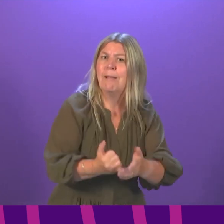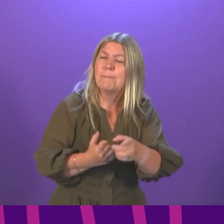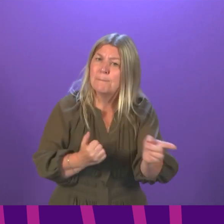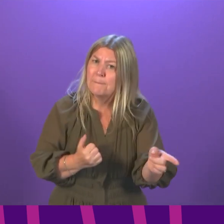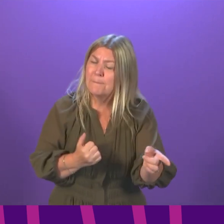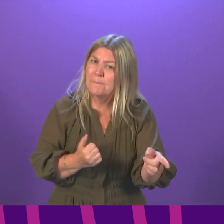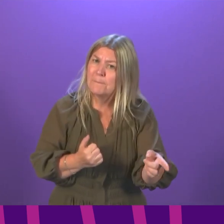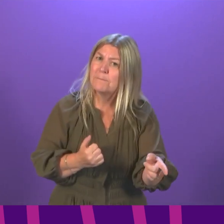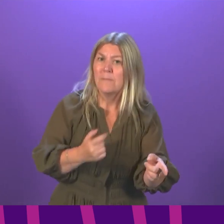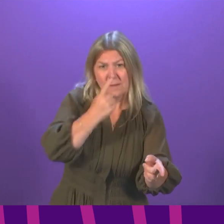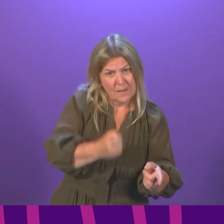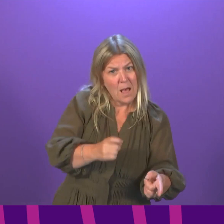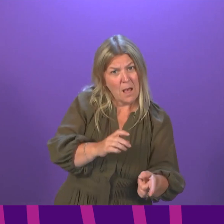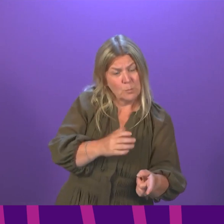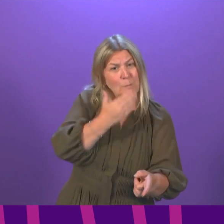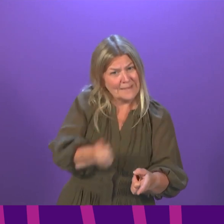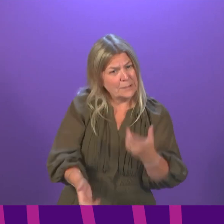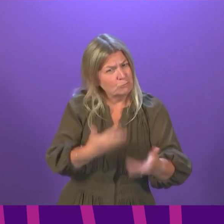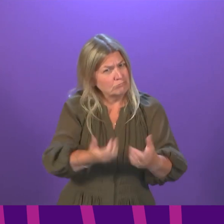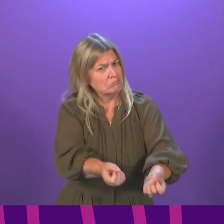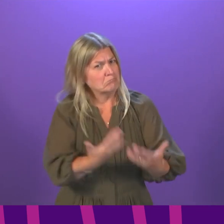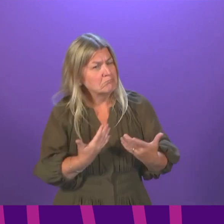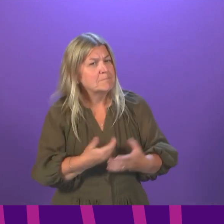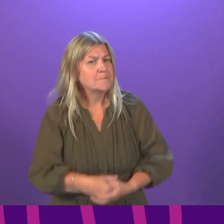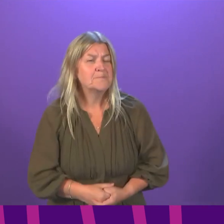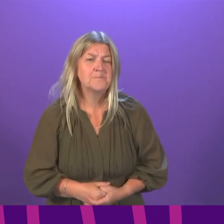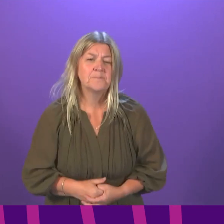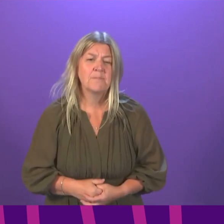until this is resolved? First Minister?